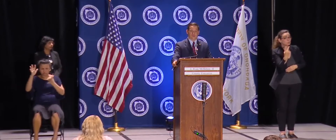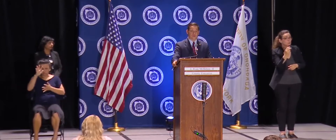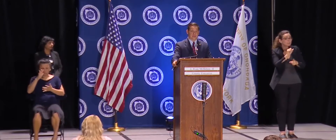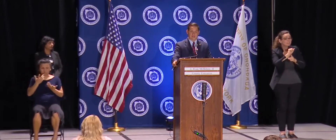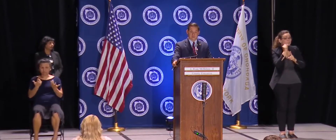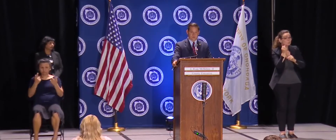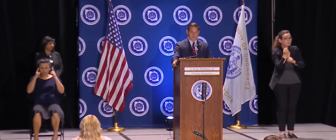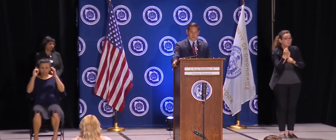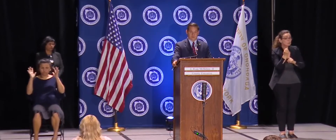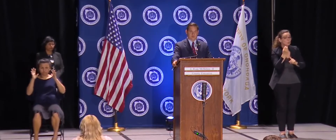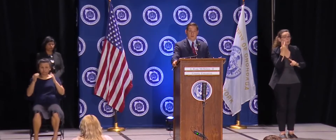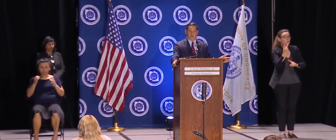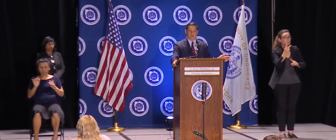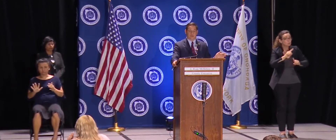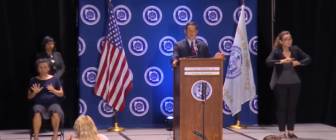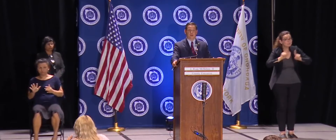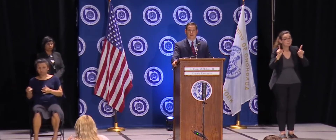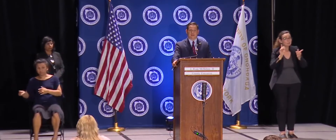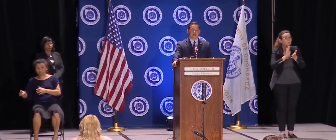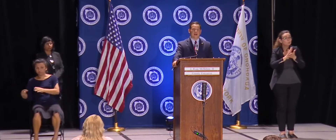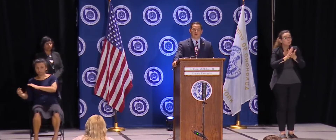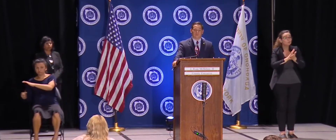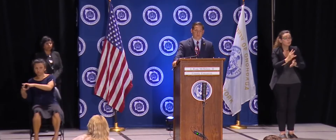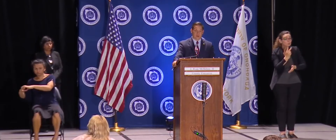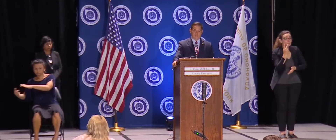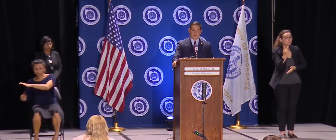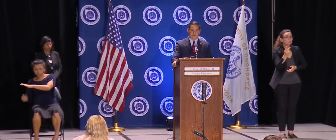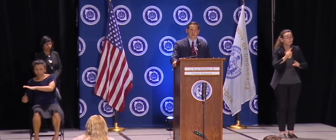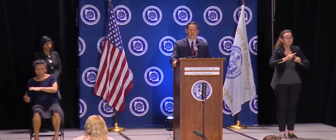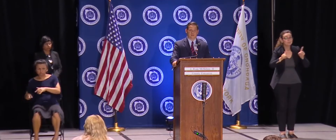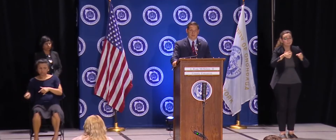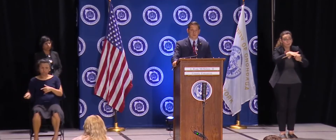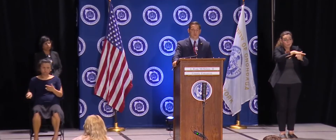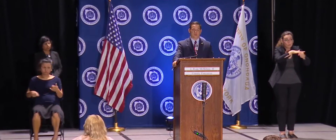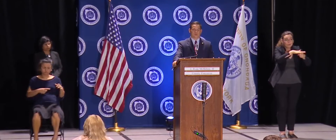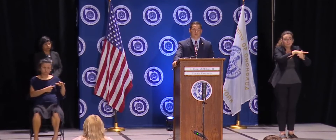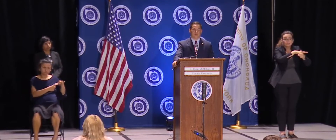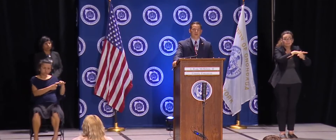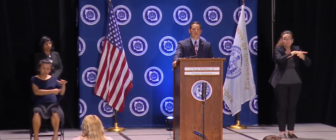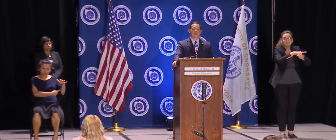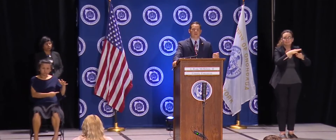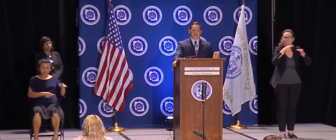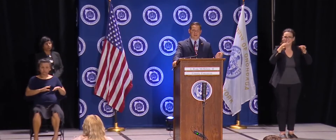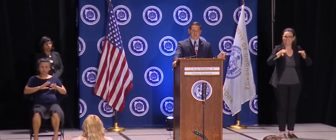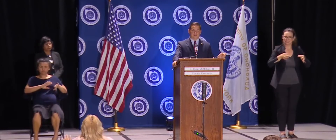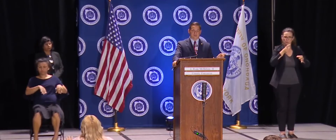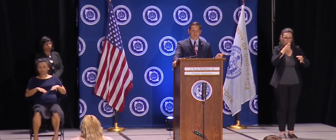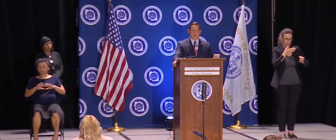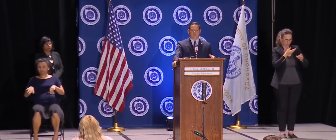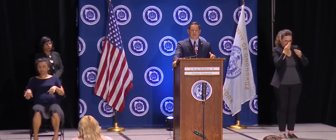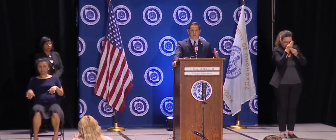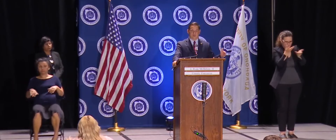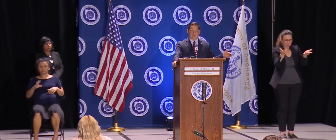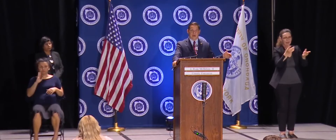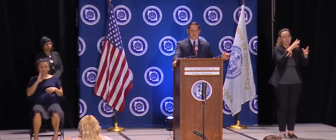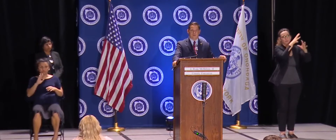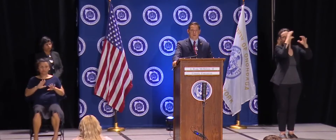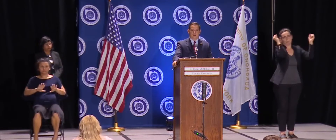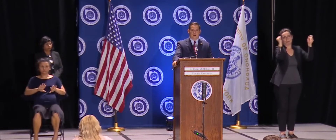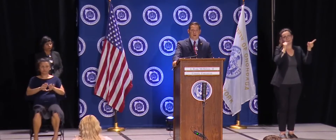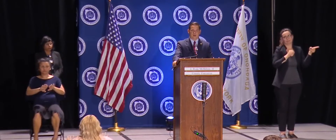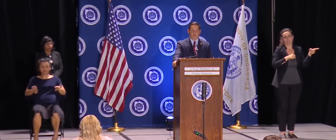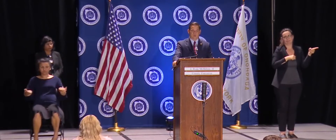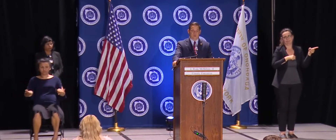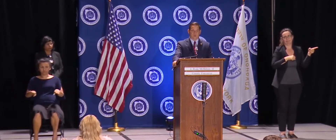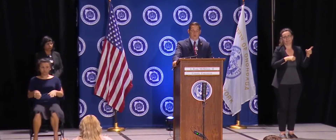the districts chose not to have school today so they can go clean. That did not come from us. That came from that school district. They made that decision. That's where they have